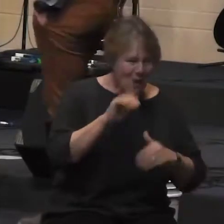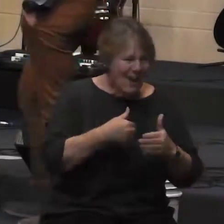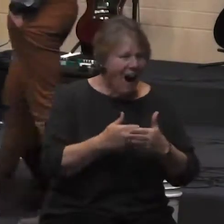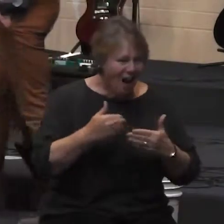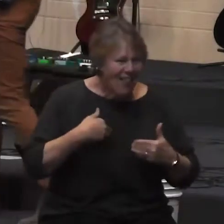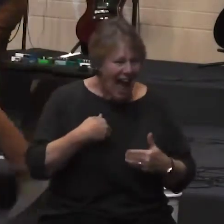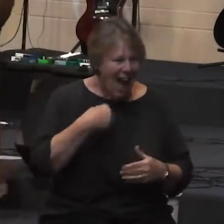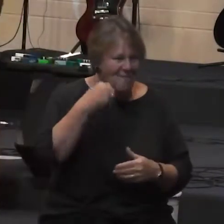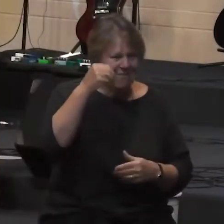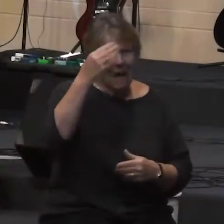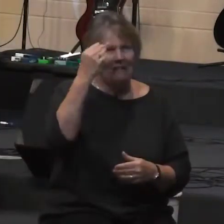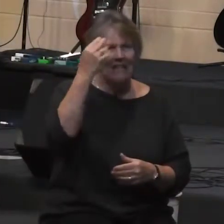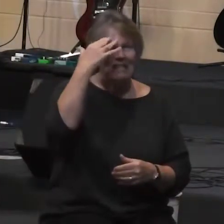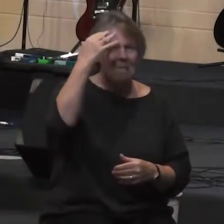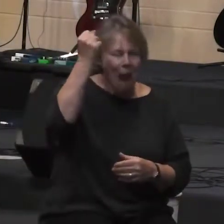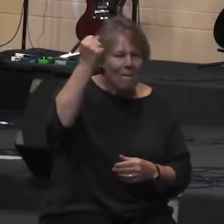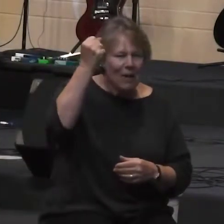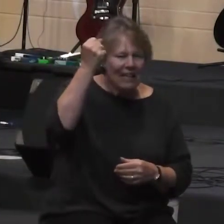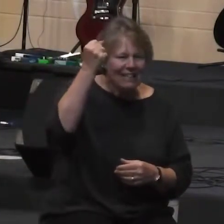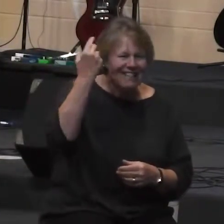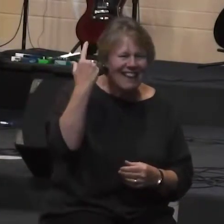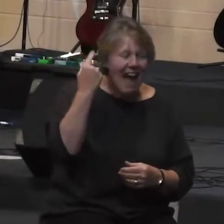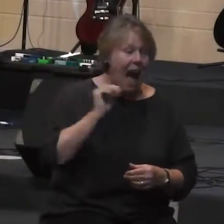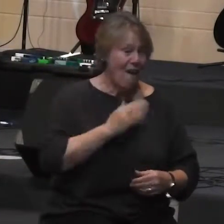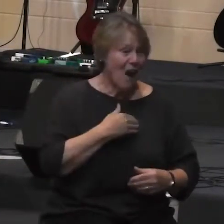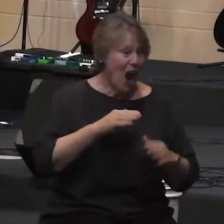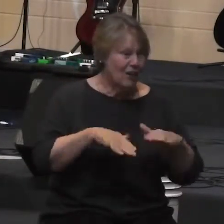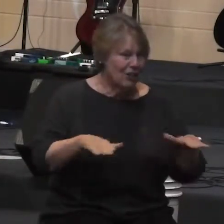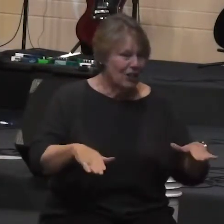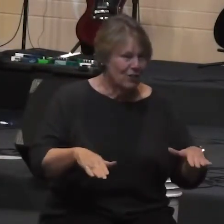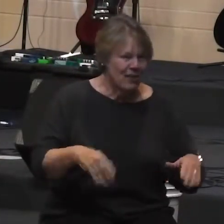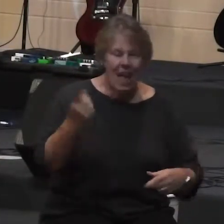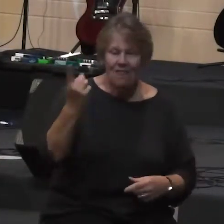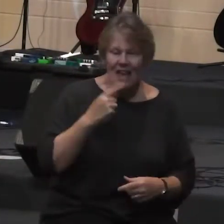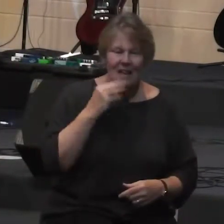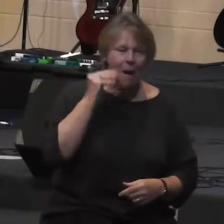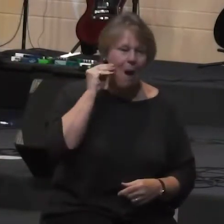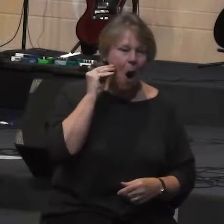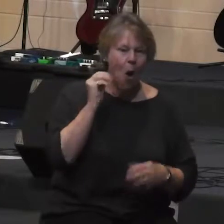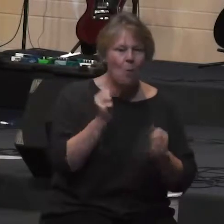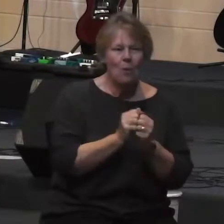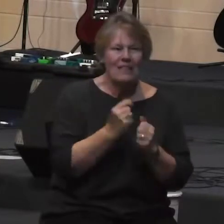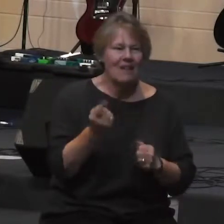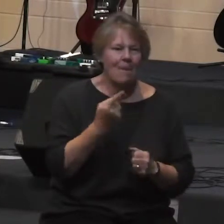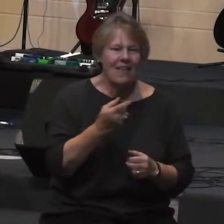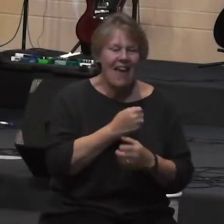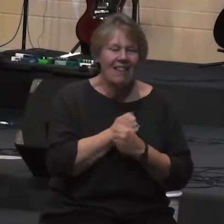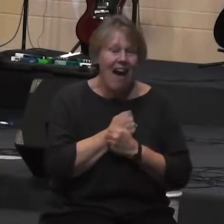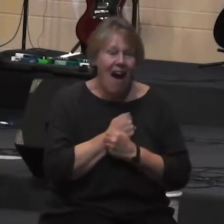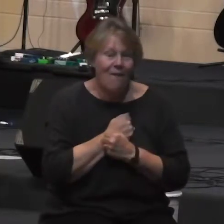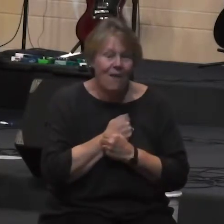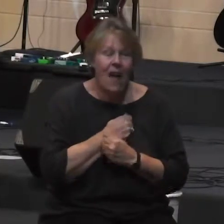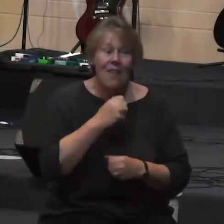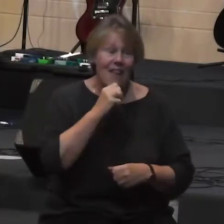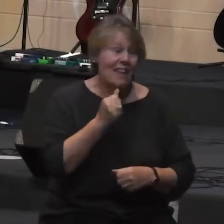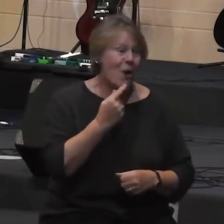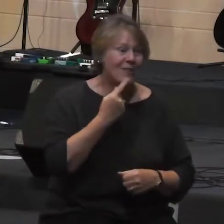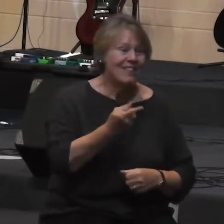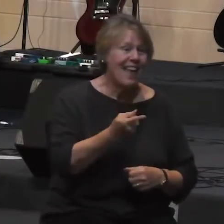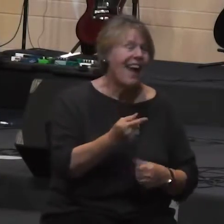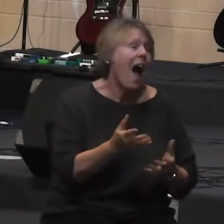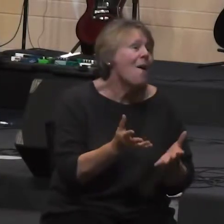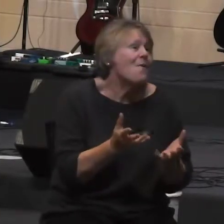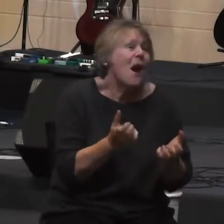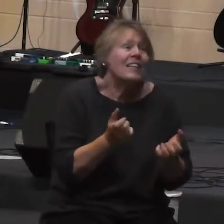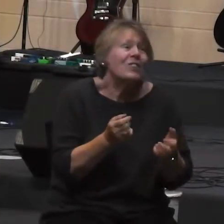of our kids coming home with something that they love and they want and not immediately going oh I'd like to share this